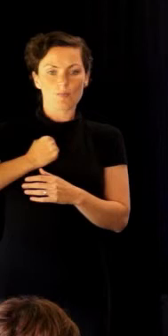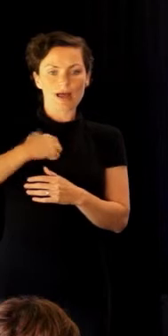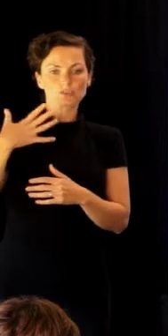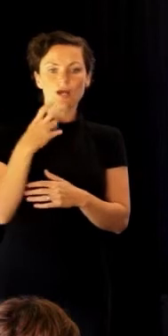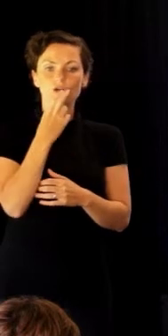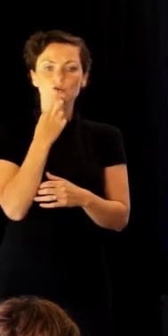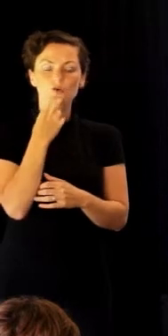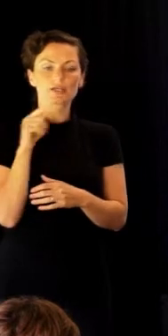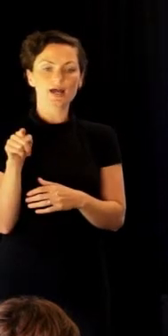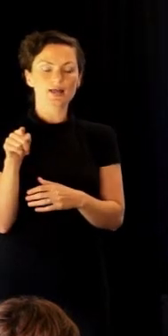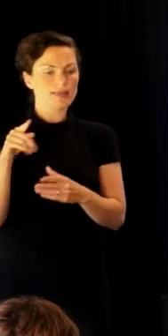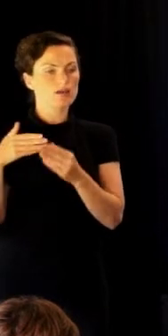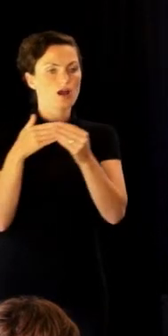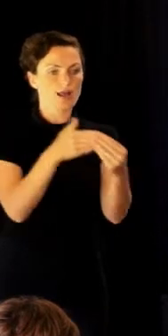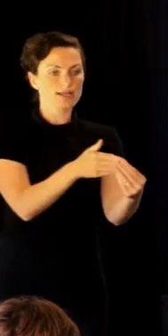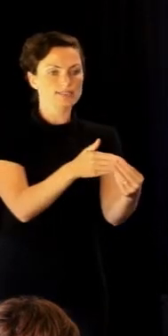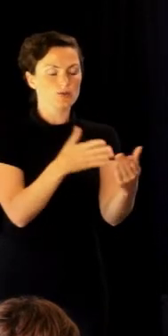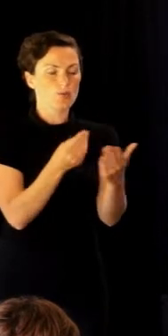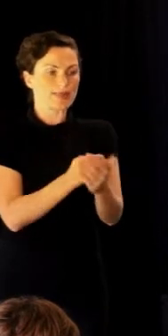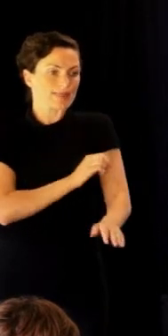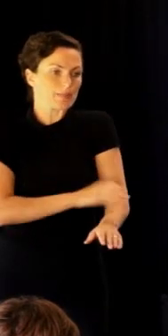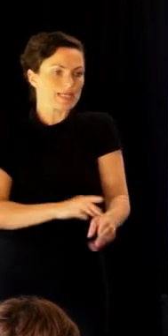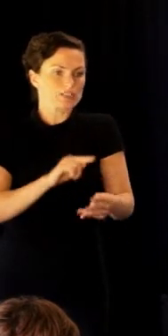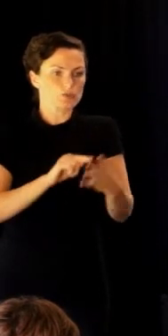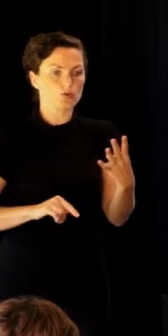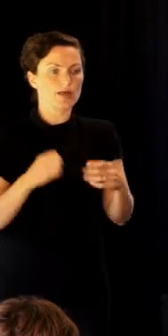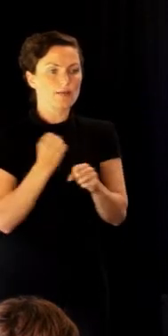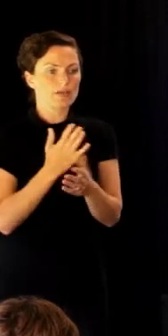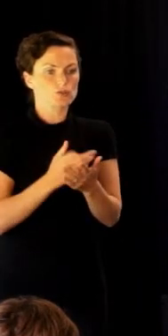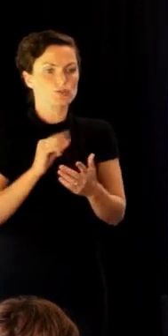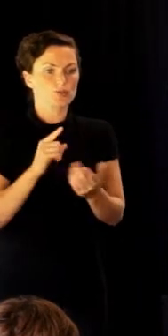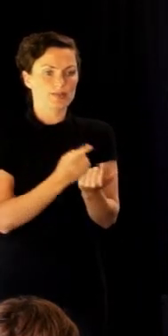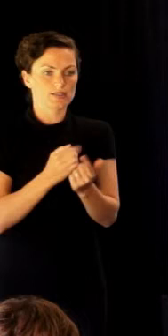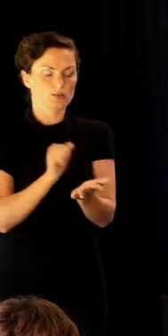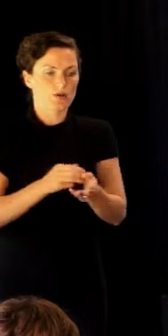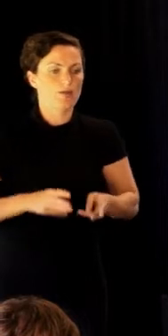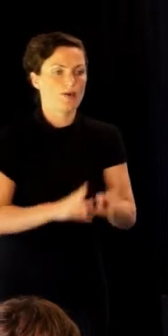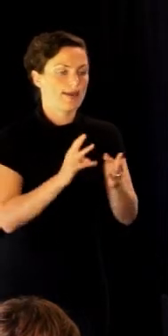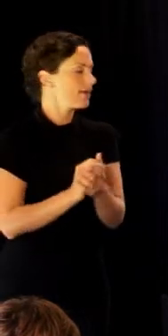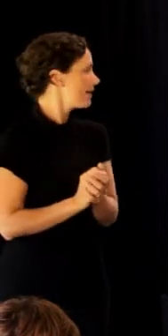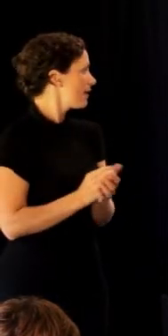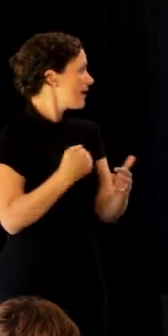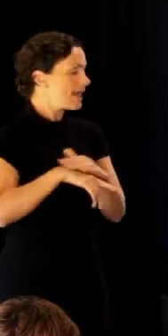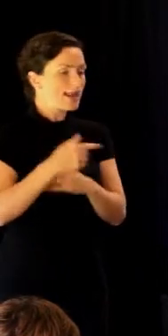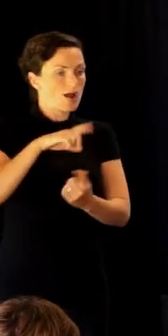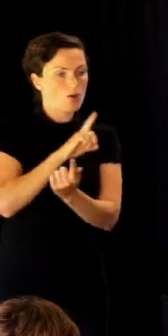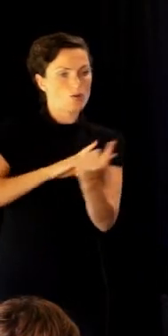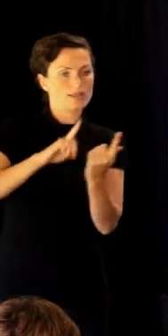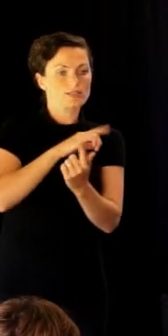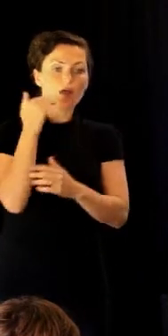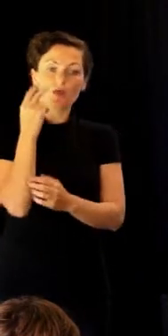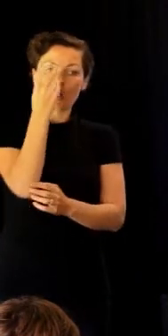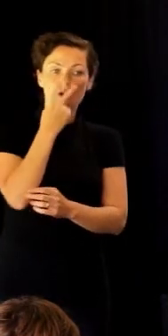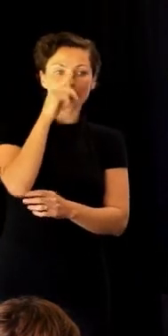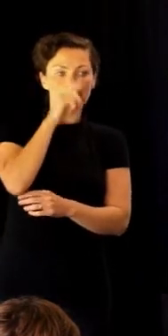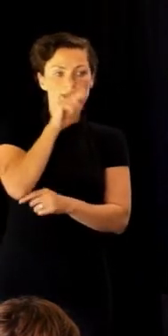in the bleeding disorder, but making sure that we do things the right way. Our tuakana teina at our hois. The older